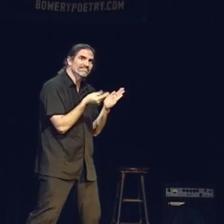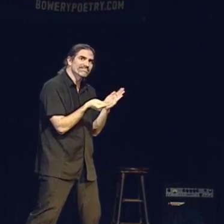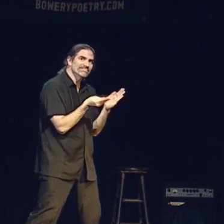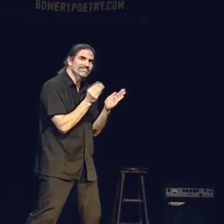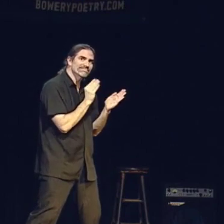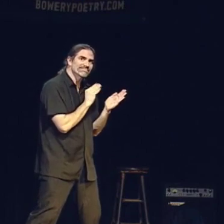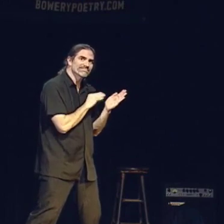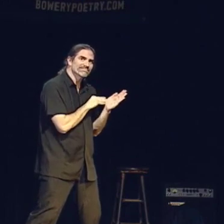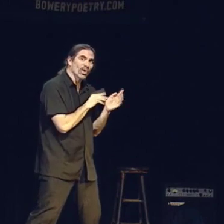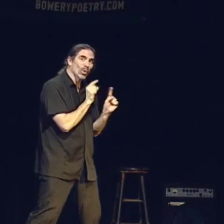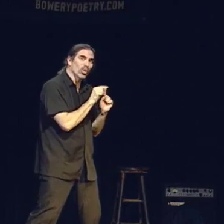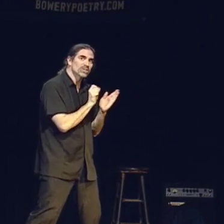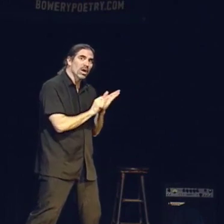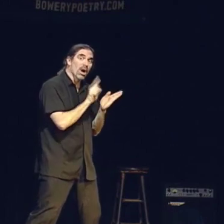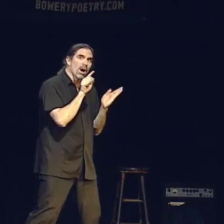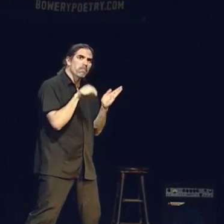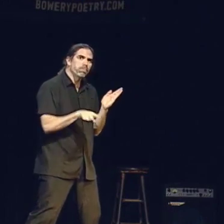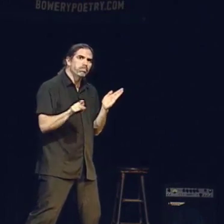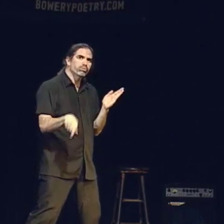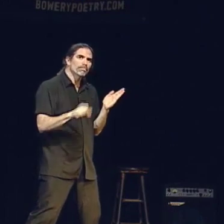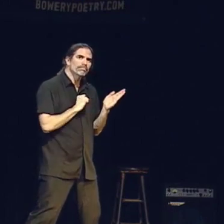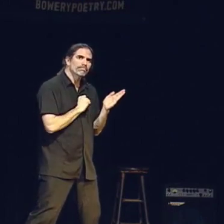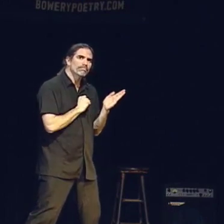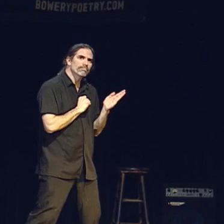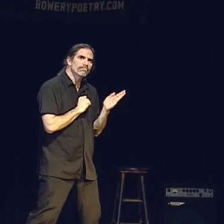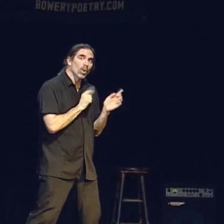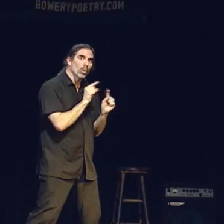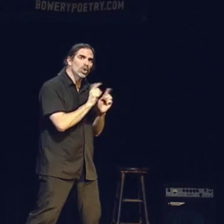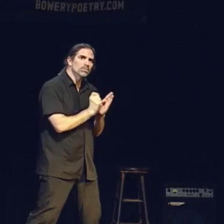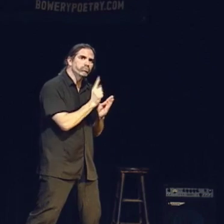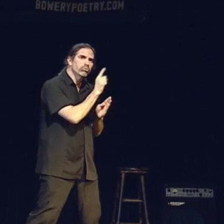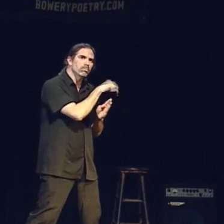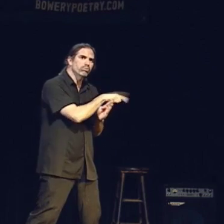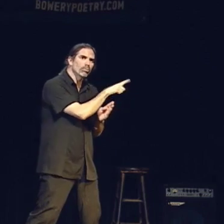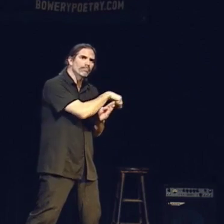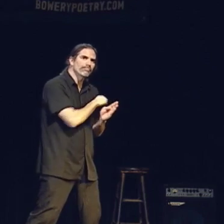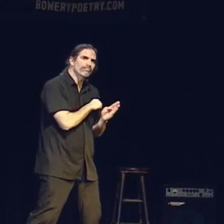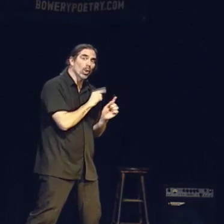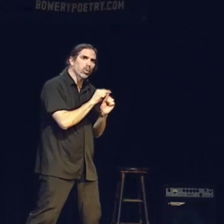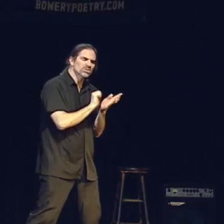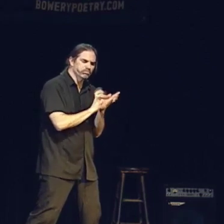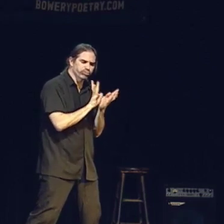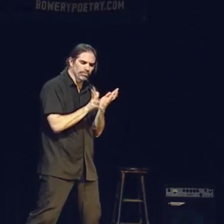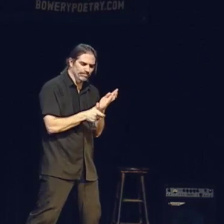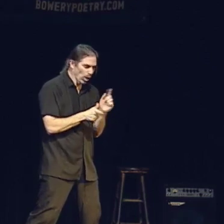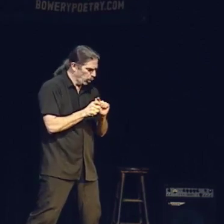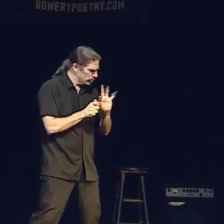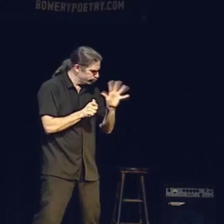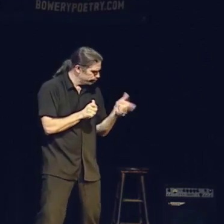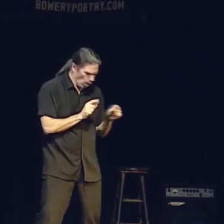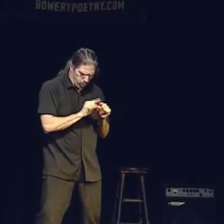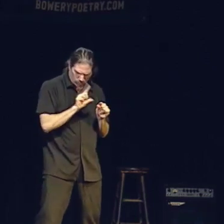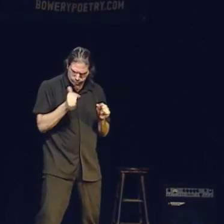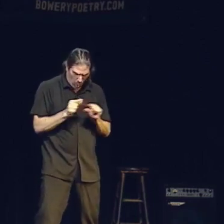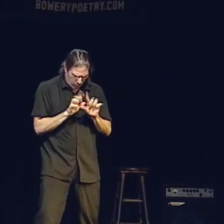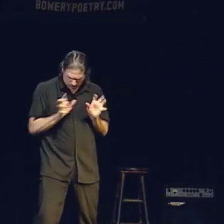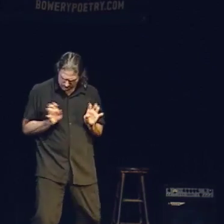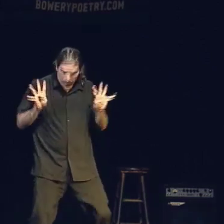And the Spaniard turns the page. And a word escapes. Words. Flowing. Off the pages. Words.